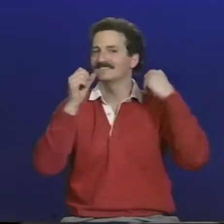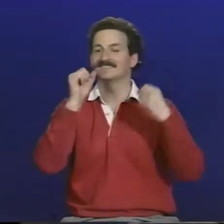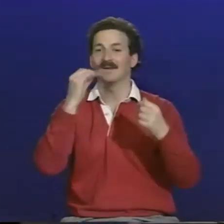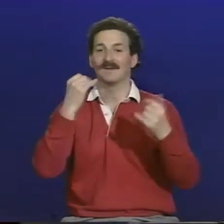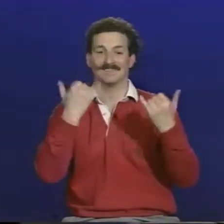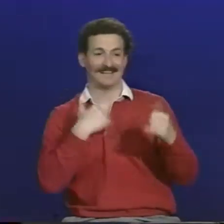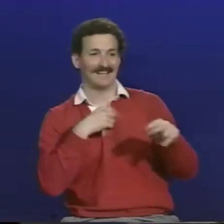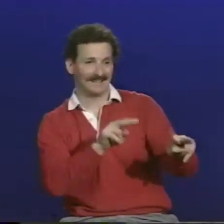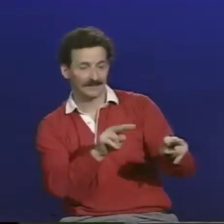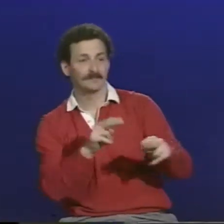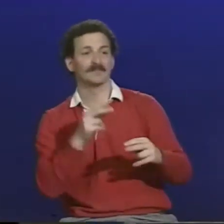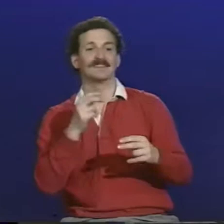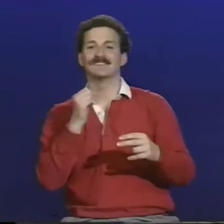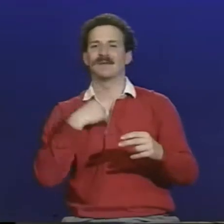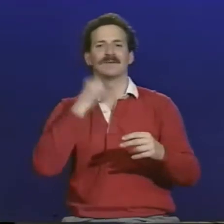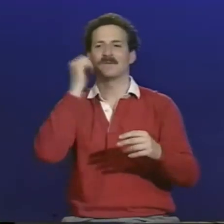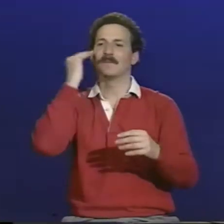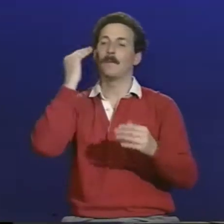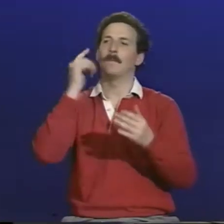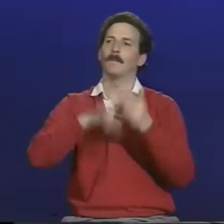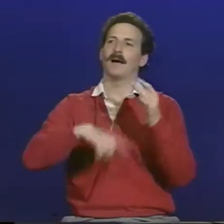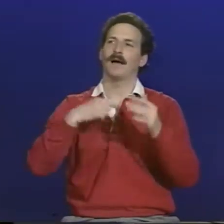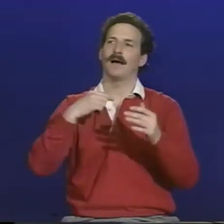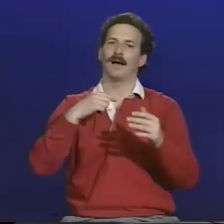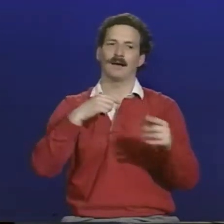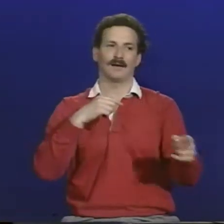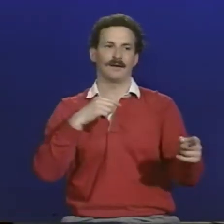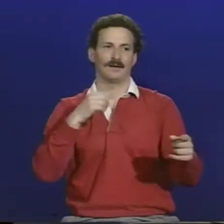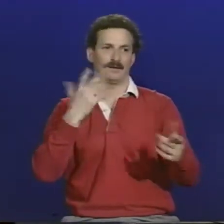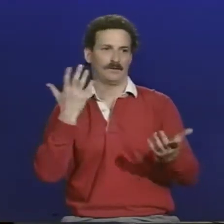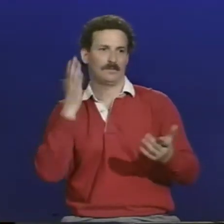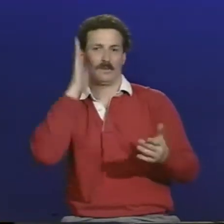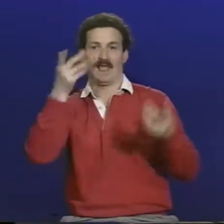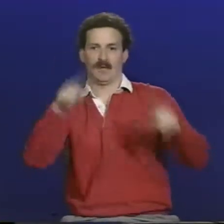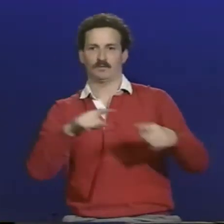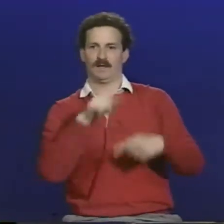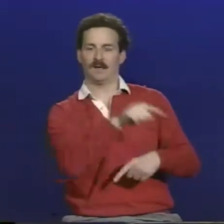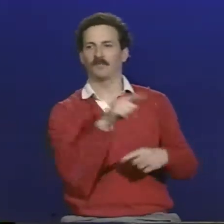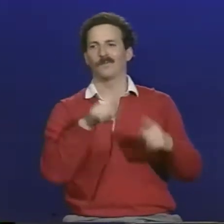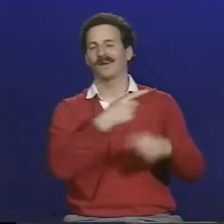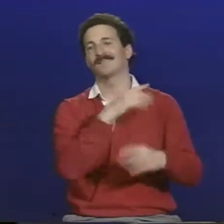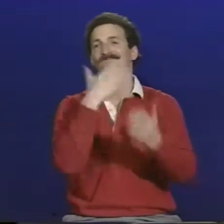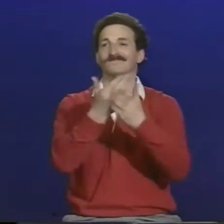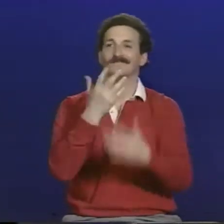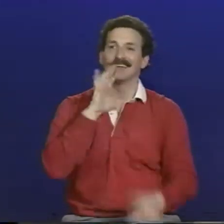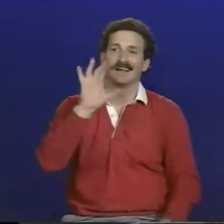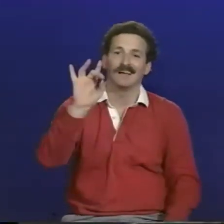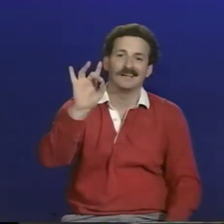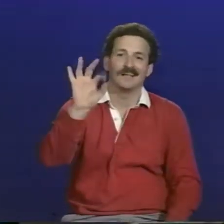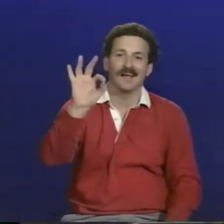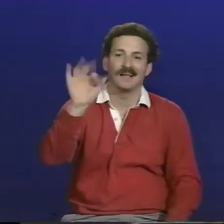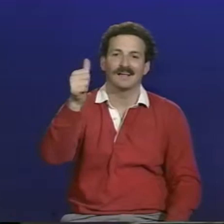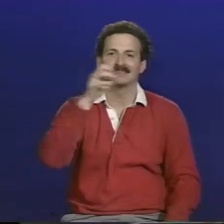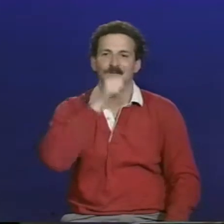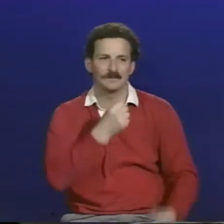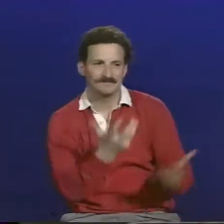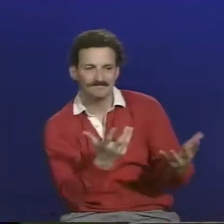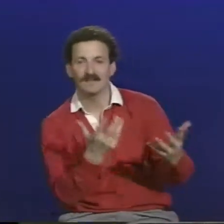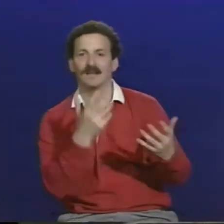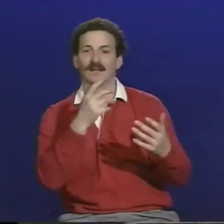to buy that kind of equipment. So anyway, I think that's what tilted the balance in favor of me putting my kids in that school. Now, when my kids get